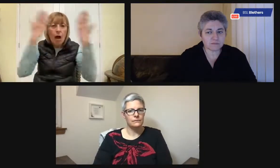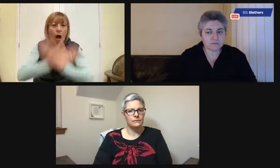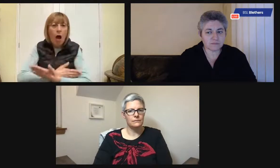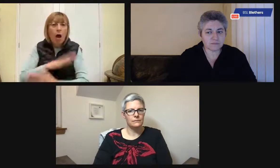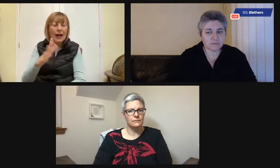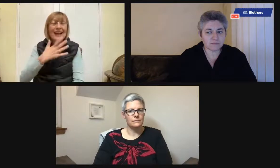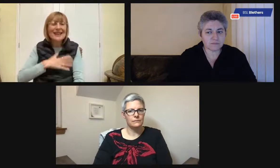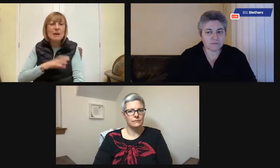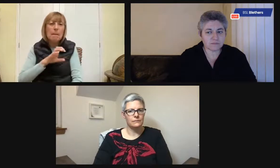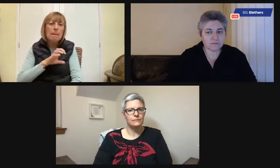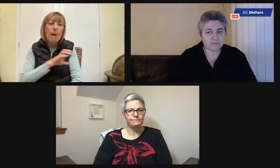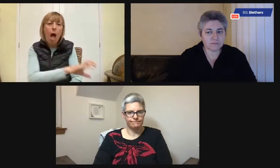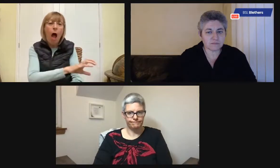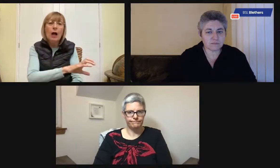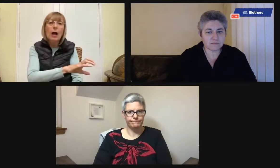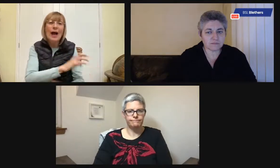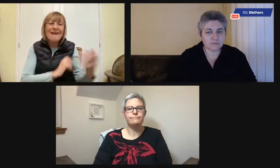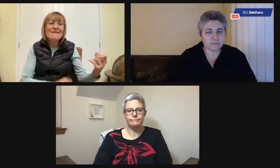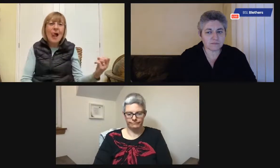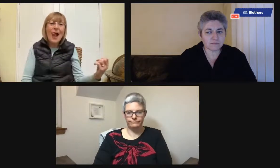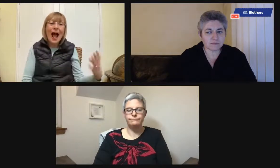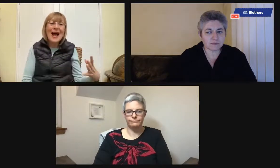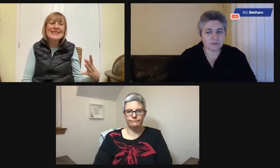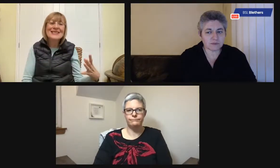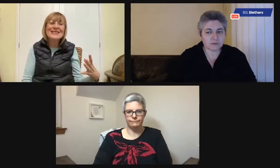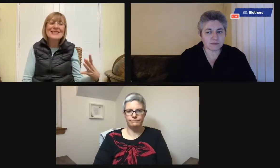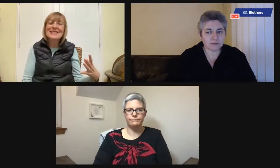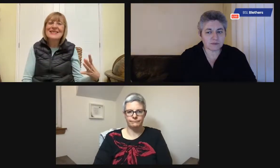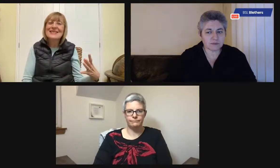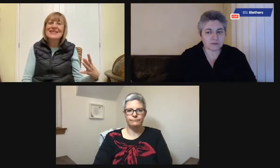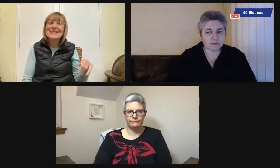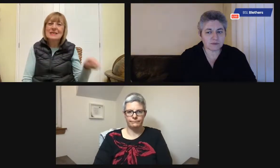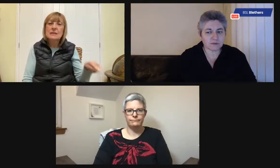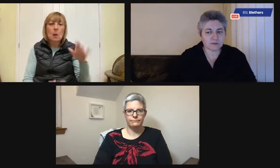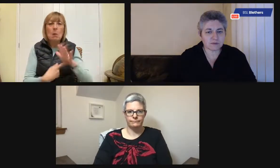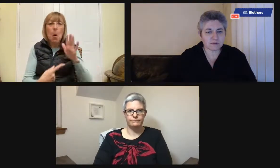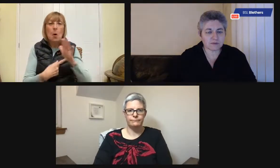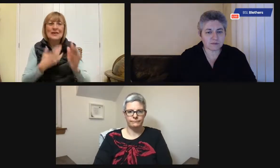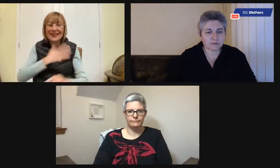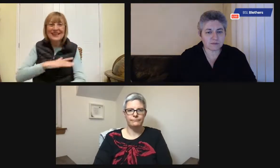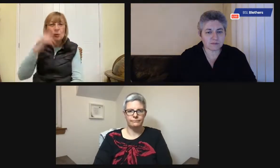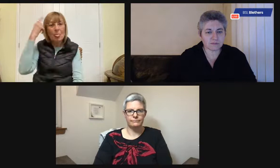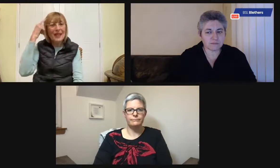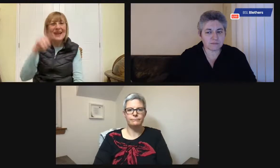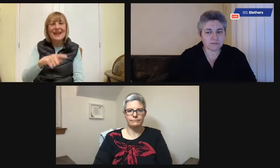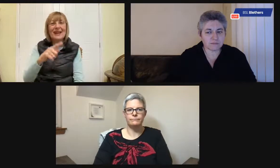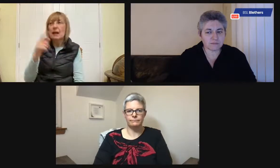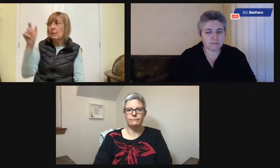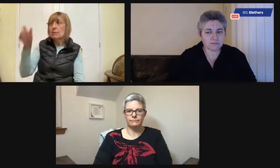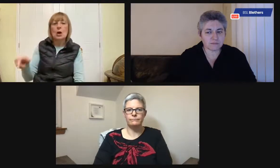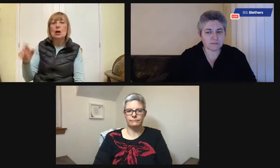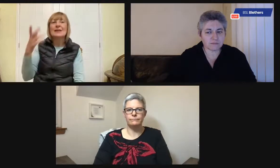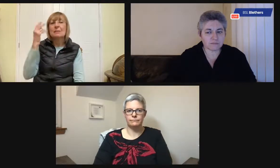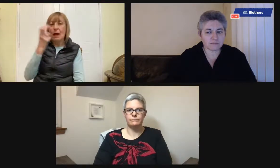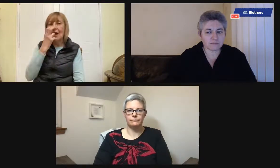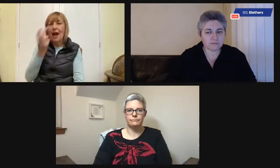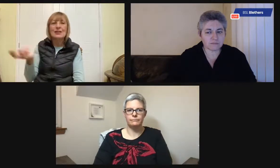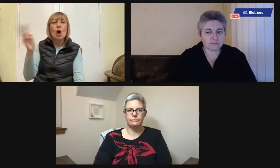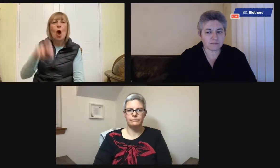night is that you might be going to the toilet in the dark. So have a kind of plug-in nightlight. Think about